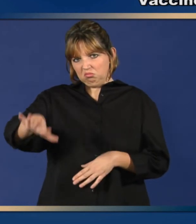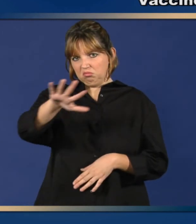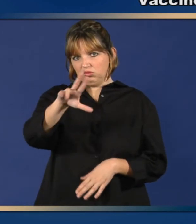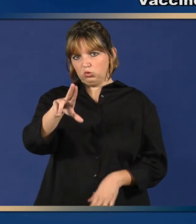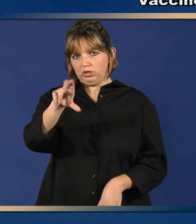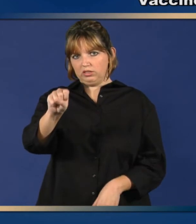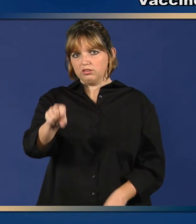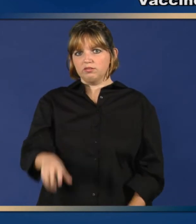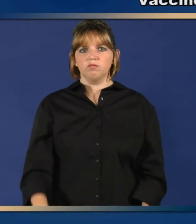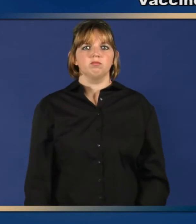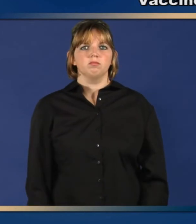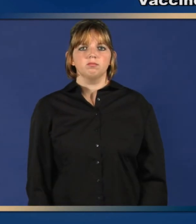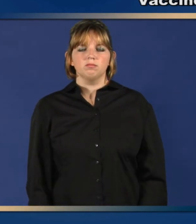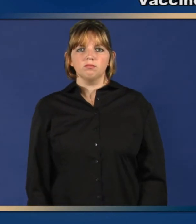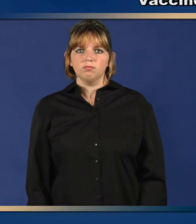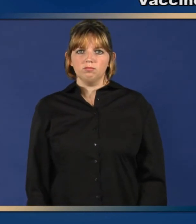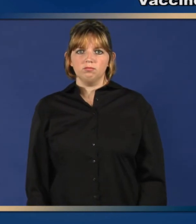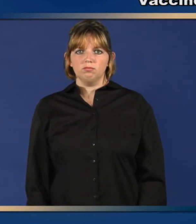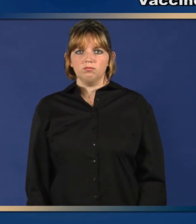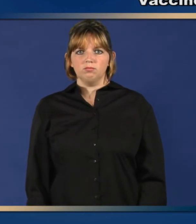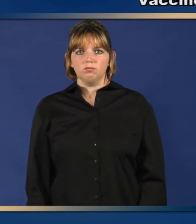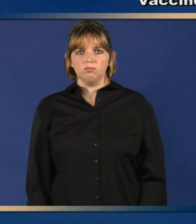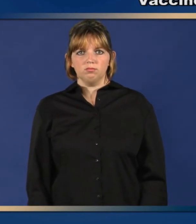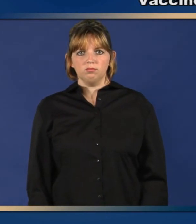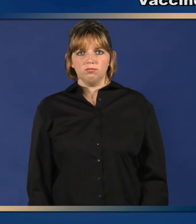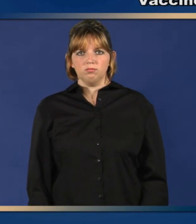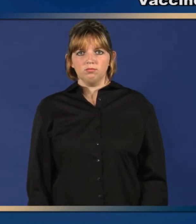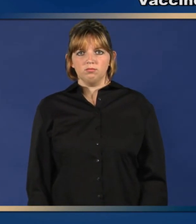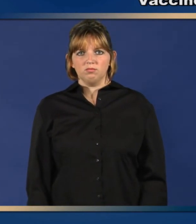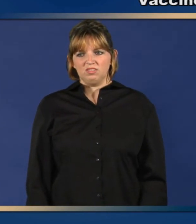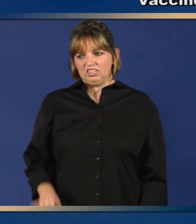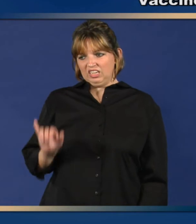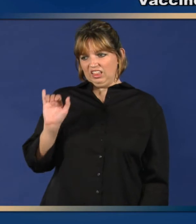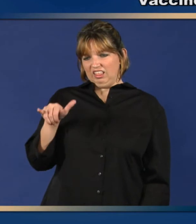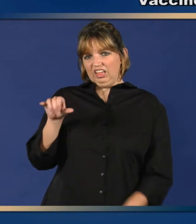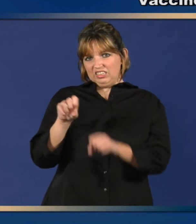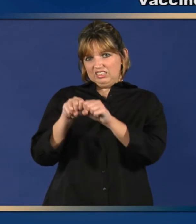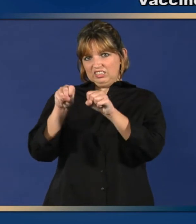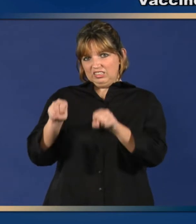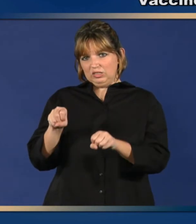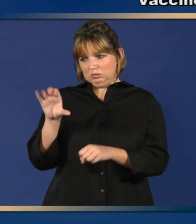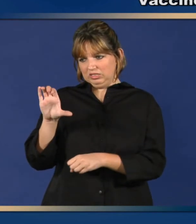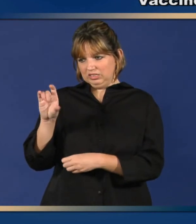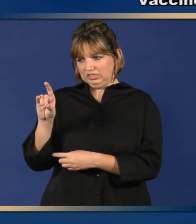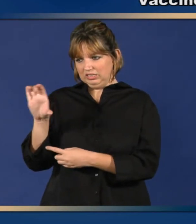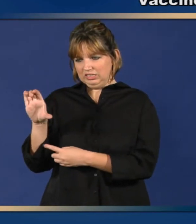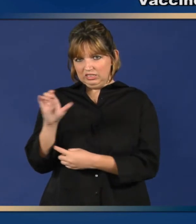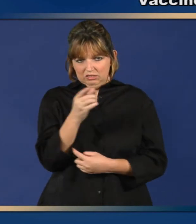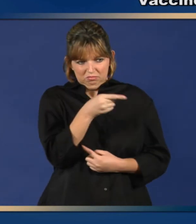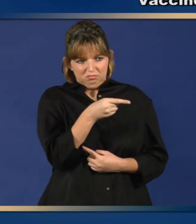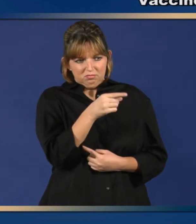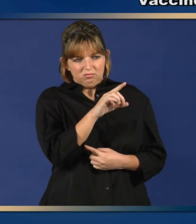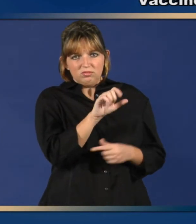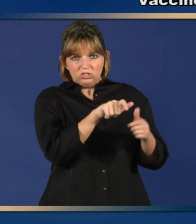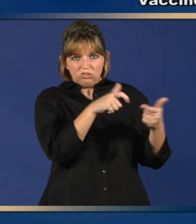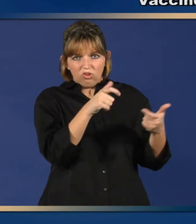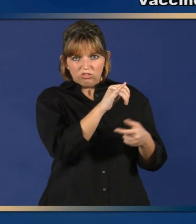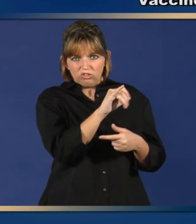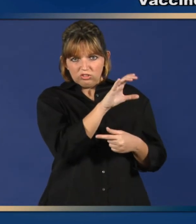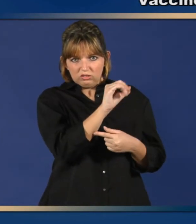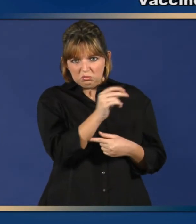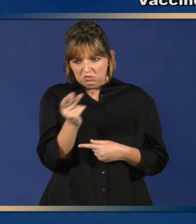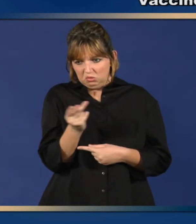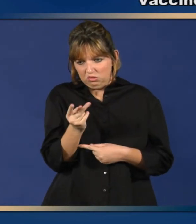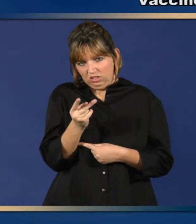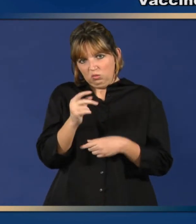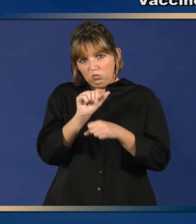The Vaccine Safety Data Link, or VSD, helps